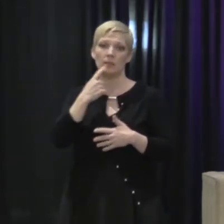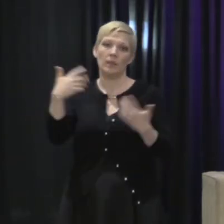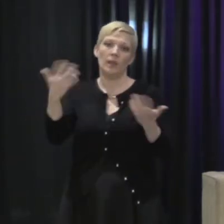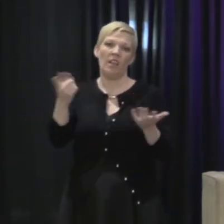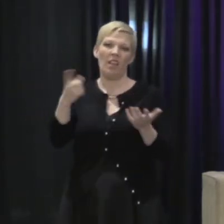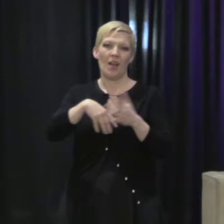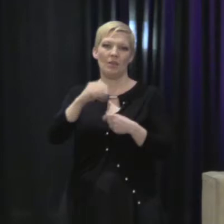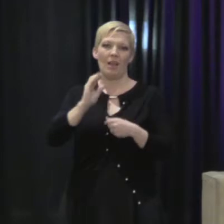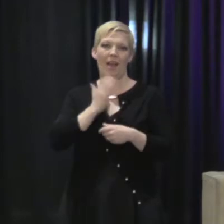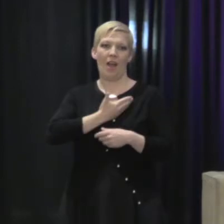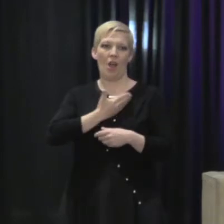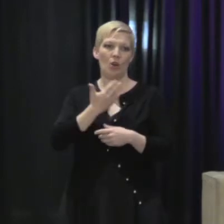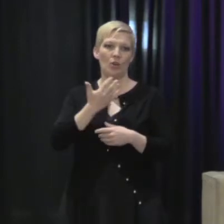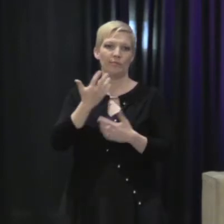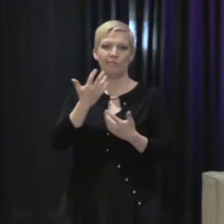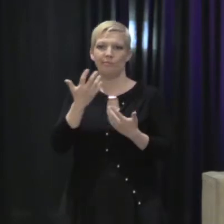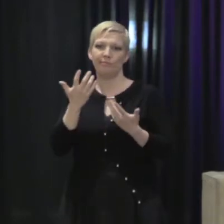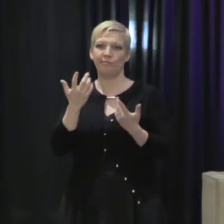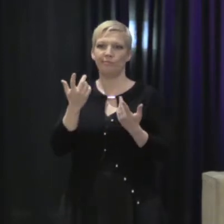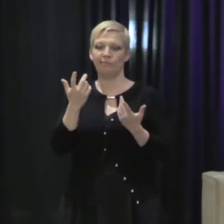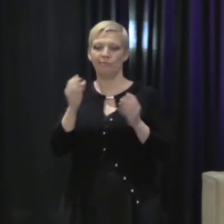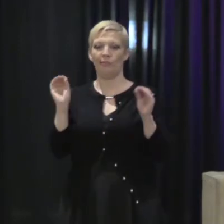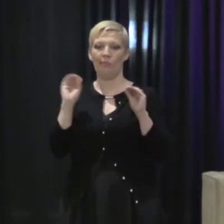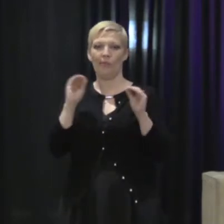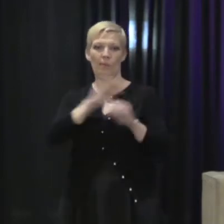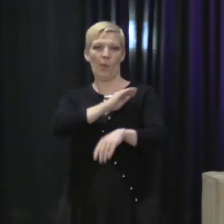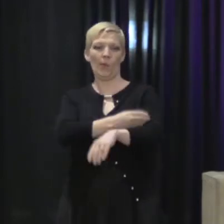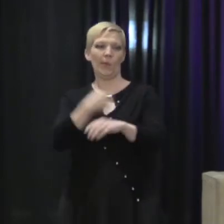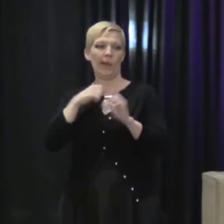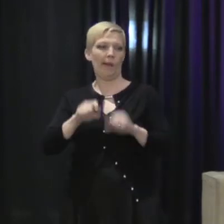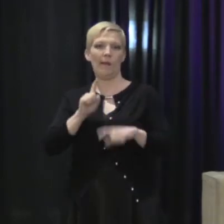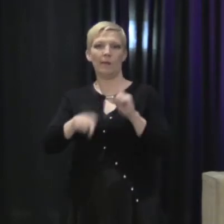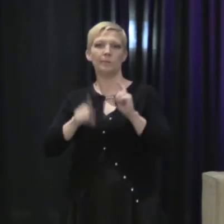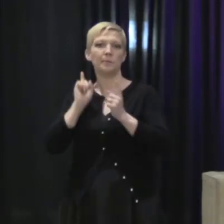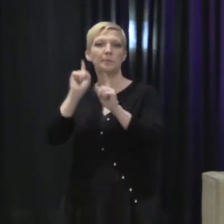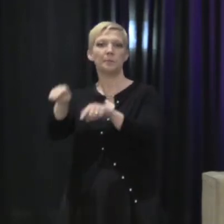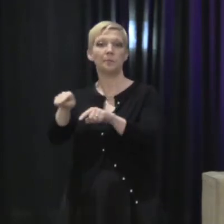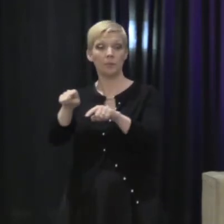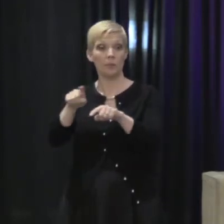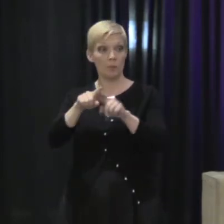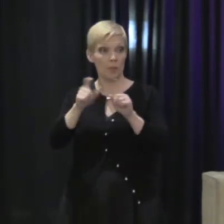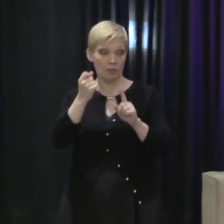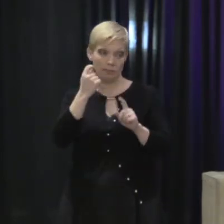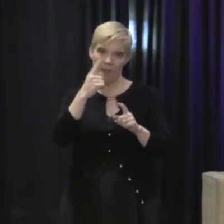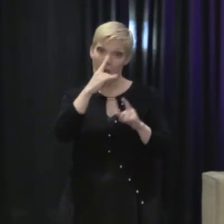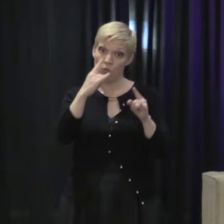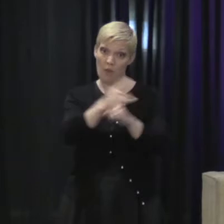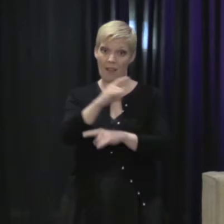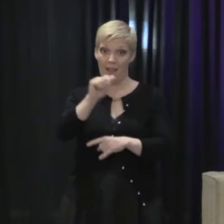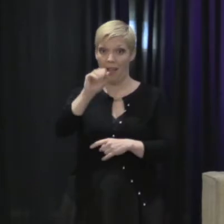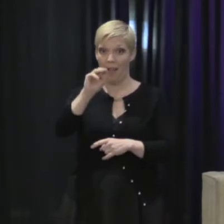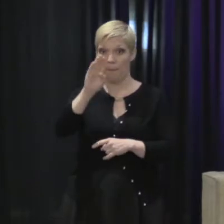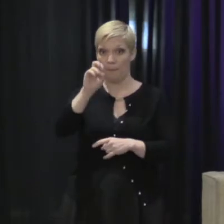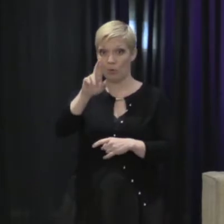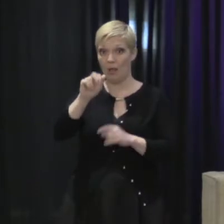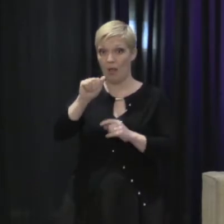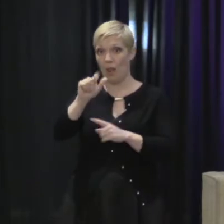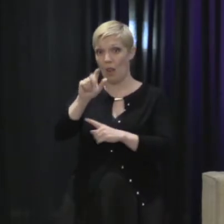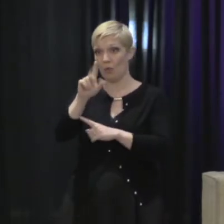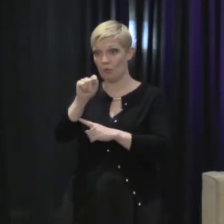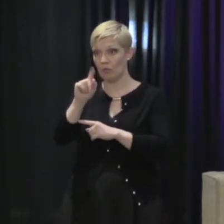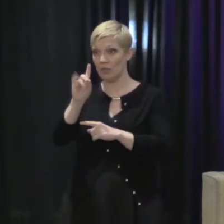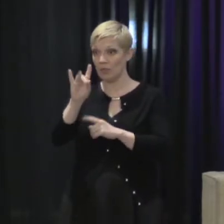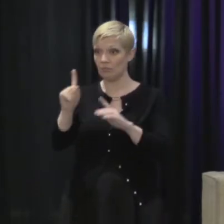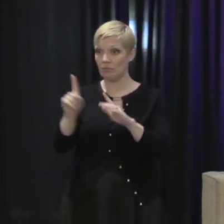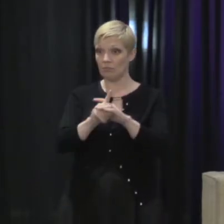that's outside of our jurisdiction. There's nothing we could do. And ironic that the Amber Alert came up right before I came on to speak, because this